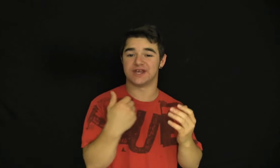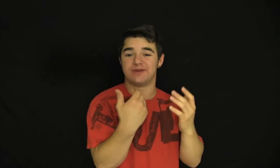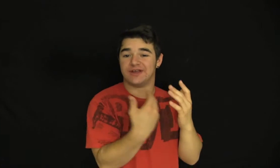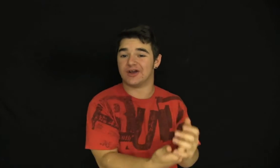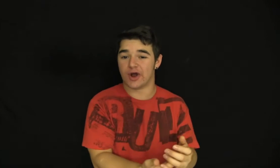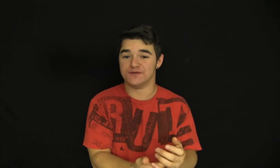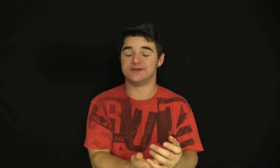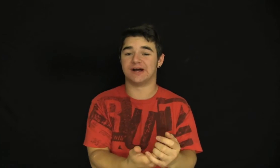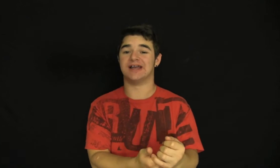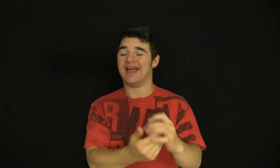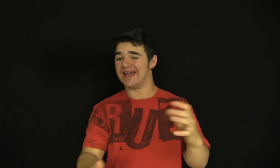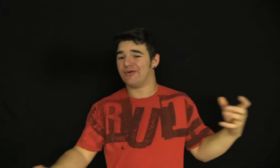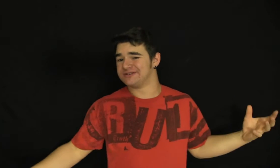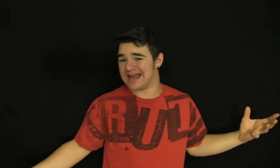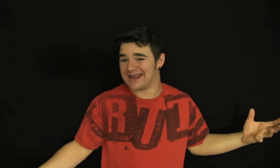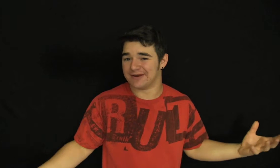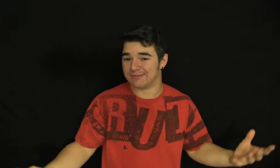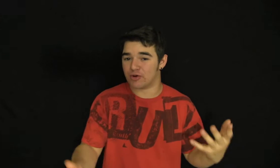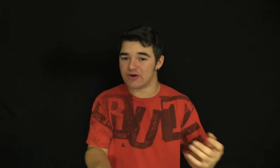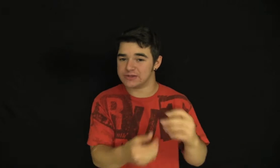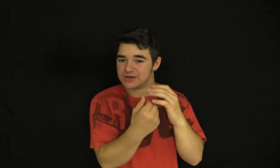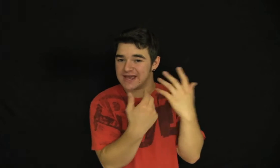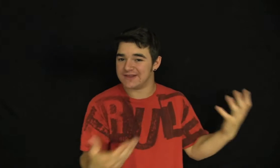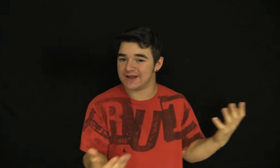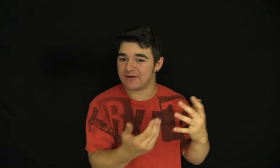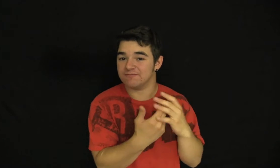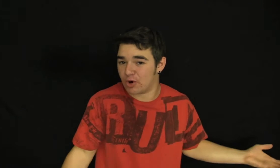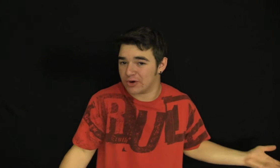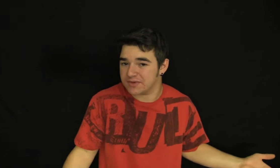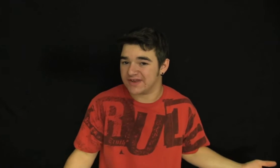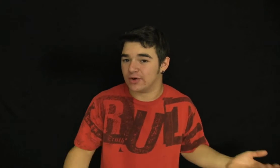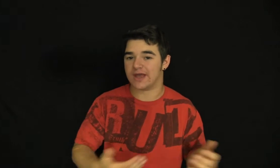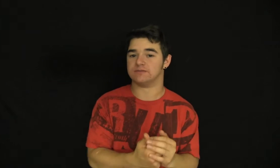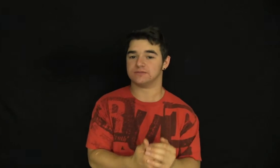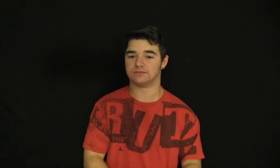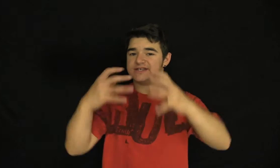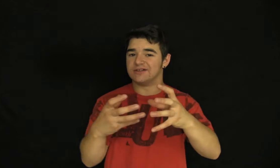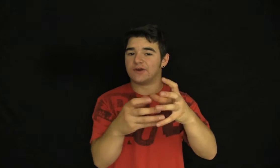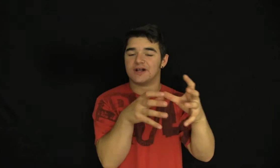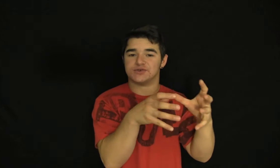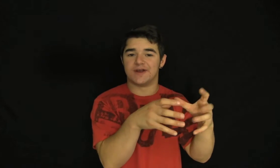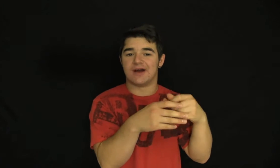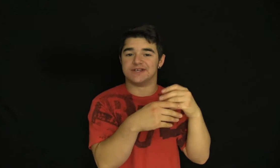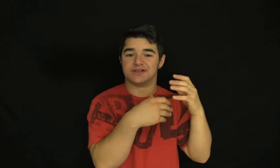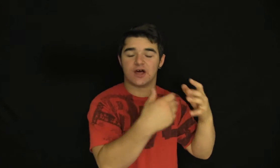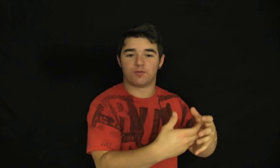It's going to be only $100 to buy, and almost anybody can program it that knows anything about programming video games. See, a lot of consoles right now, it takes a lot of